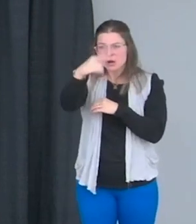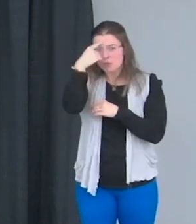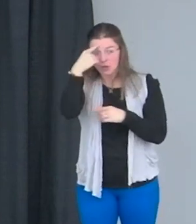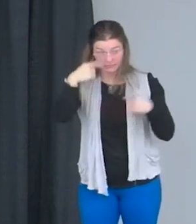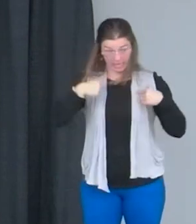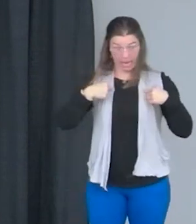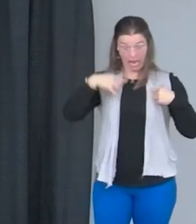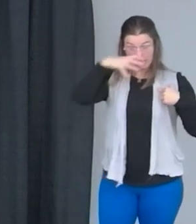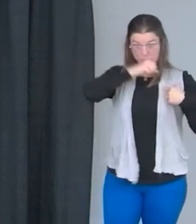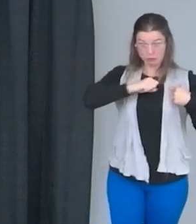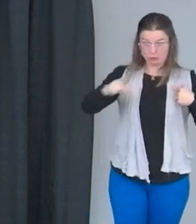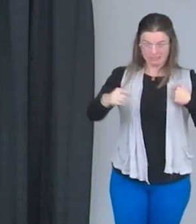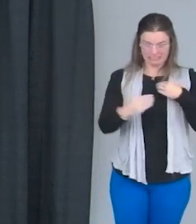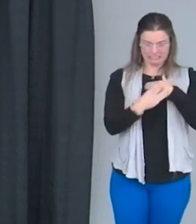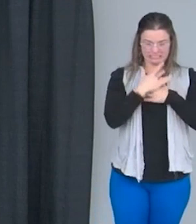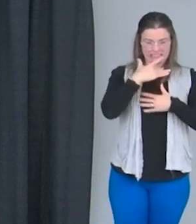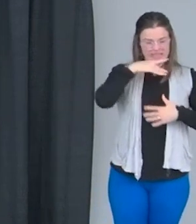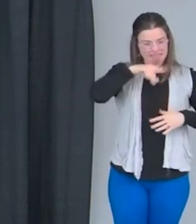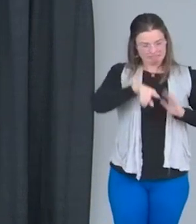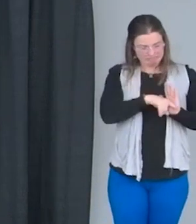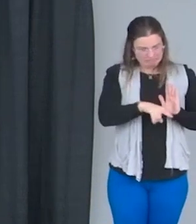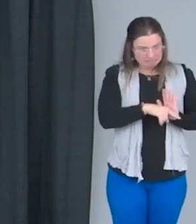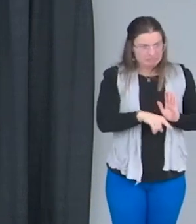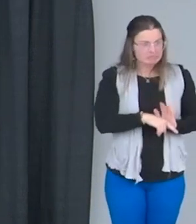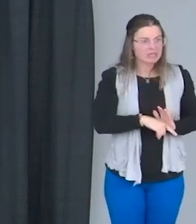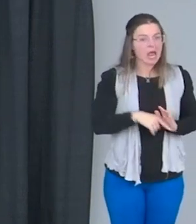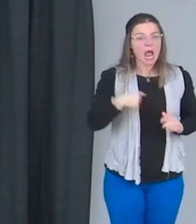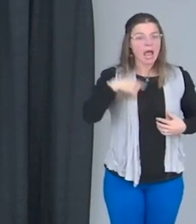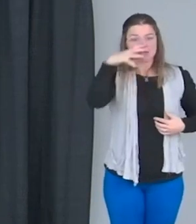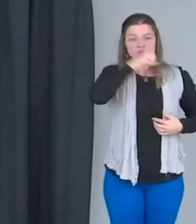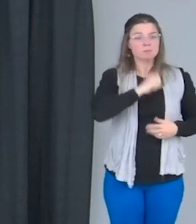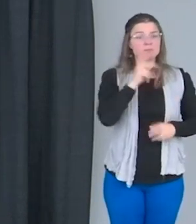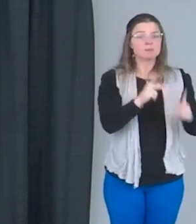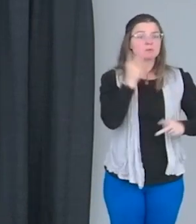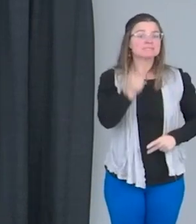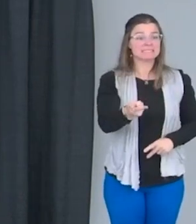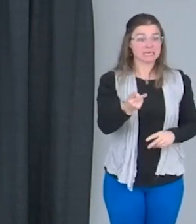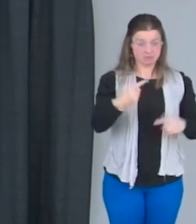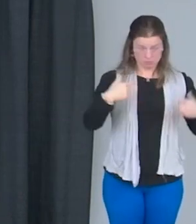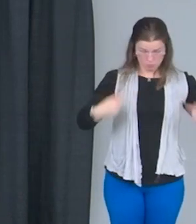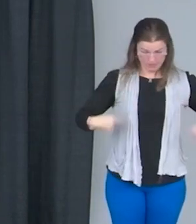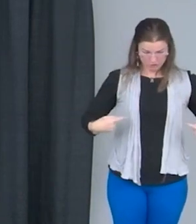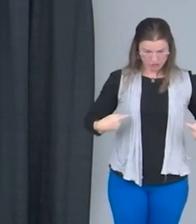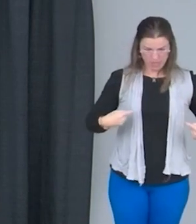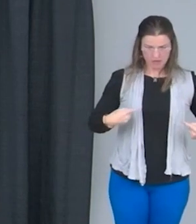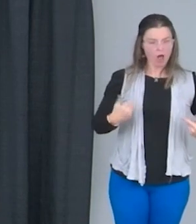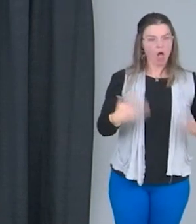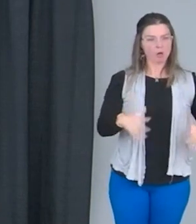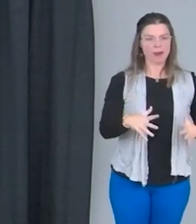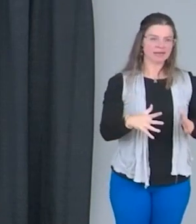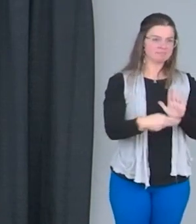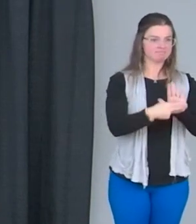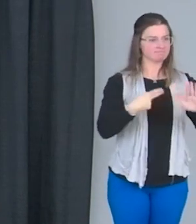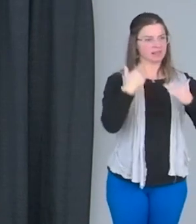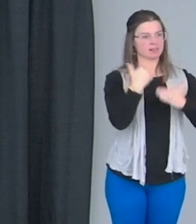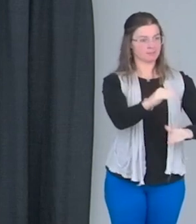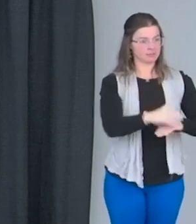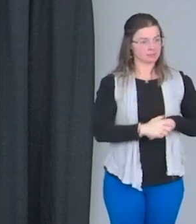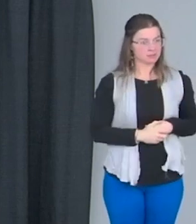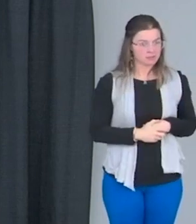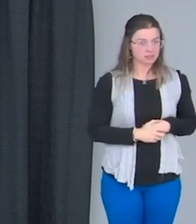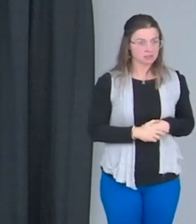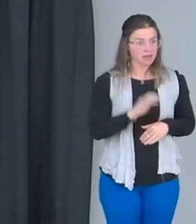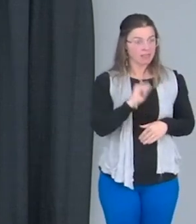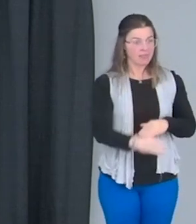live. Like everyone that sees me in a wheelchair already see the limitation. So that's what was pushed on me